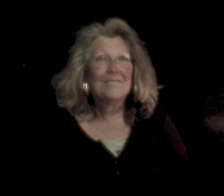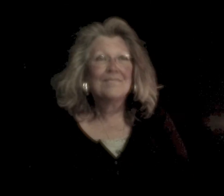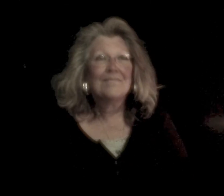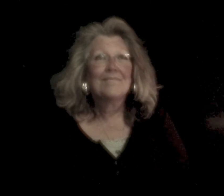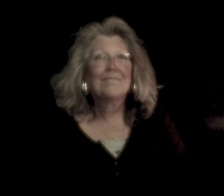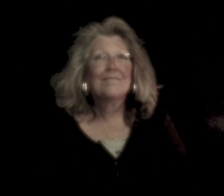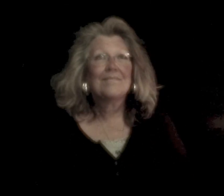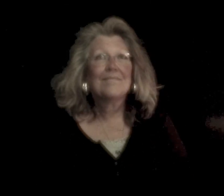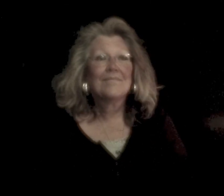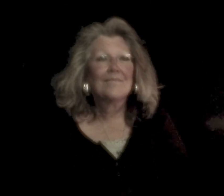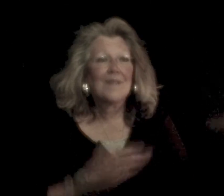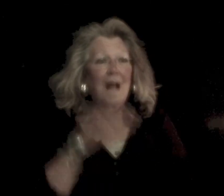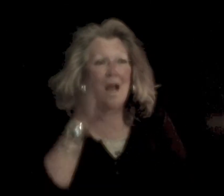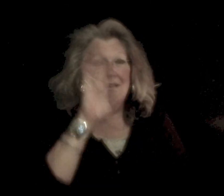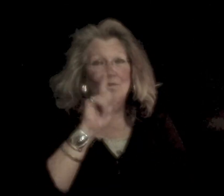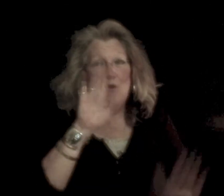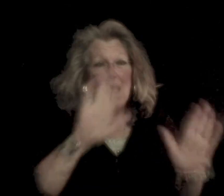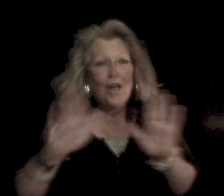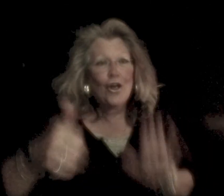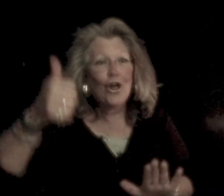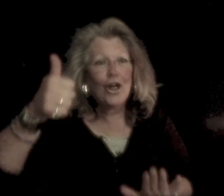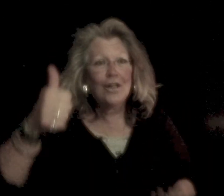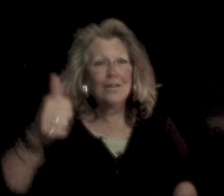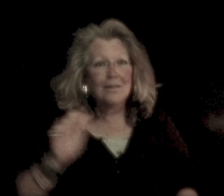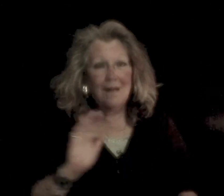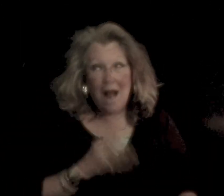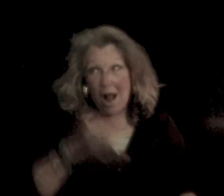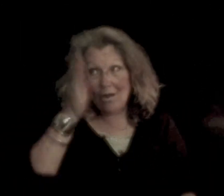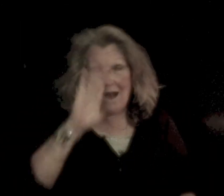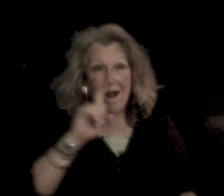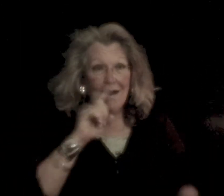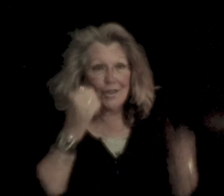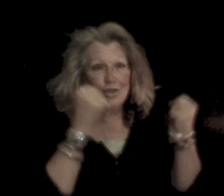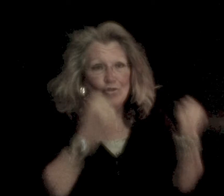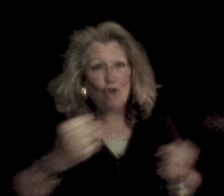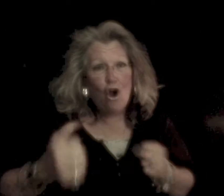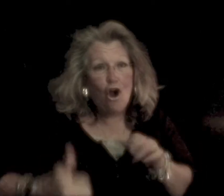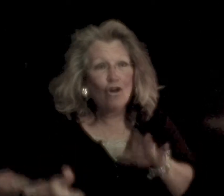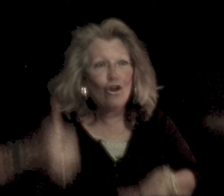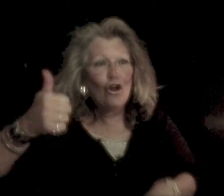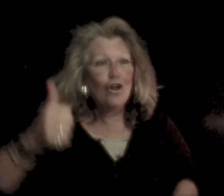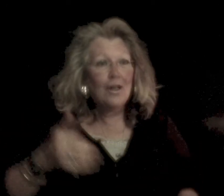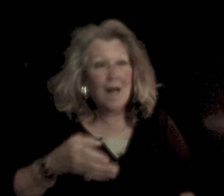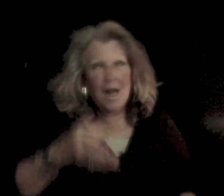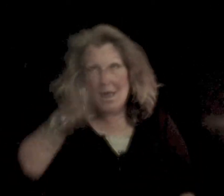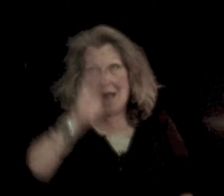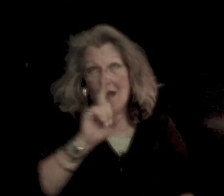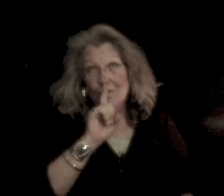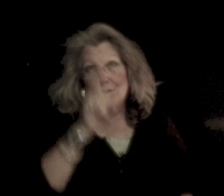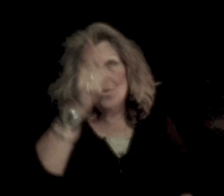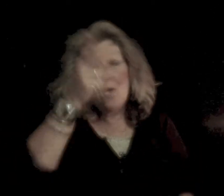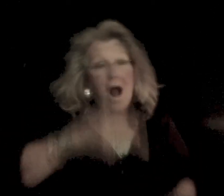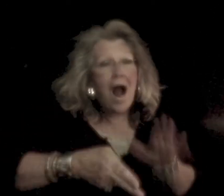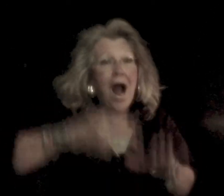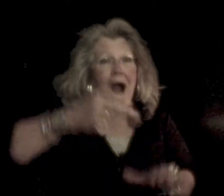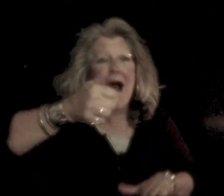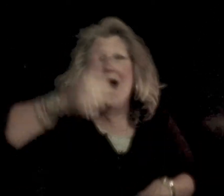I've got it's greater I've got it's greater I've I've it's higher